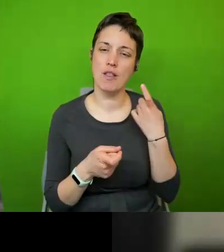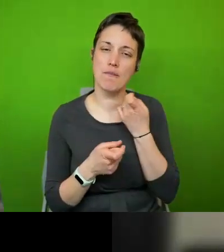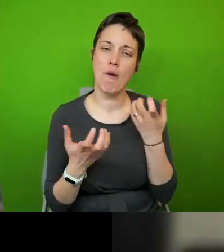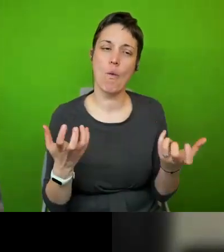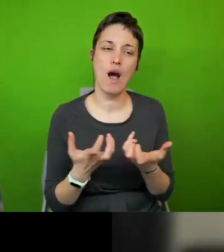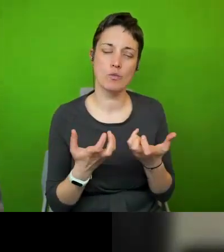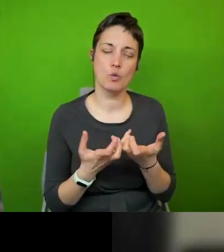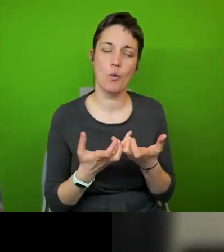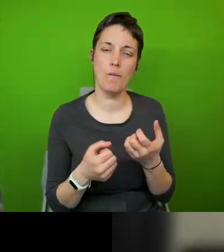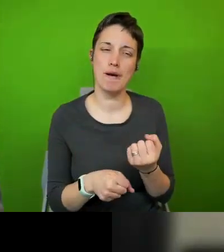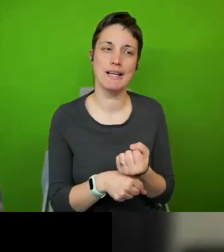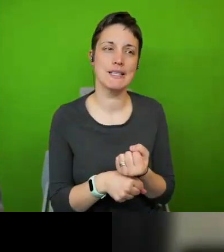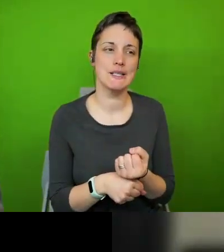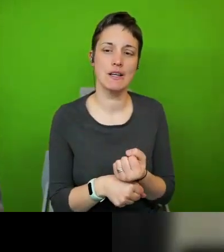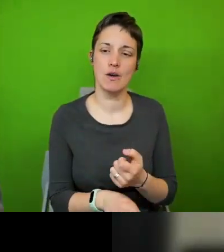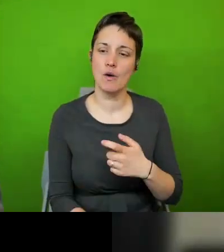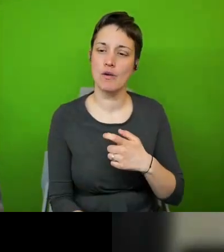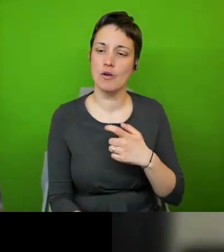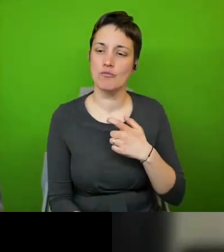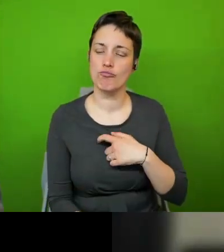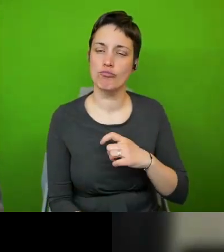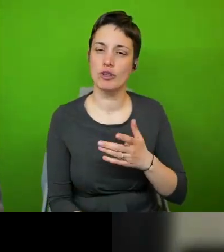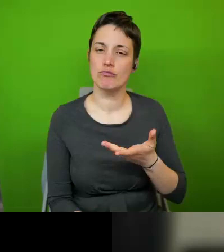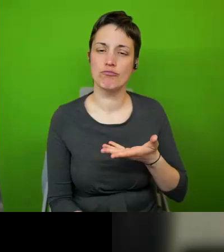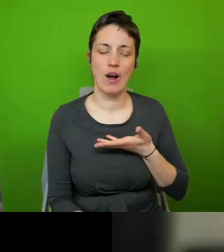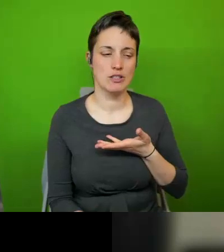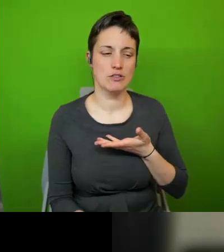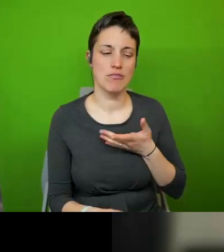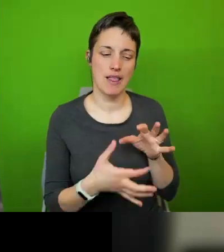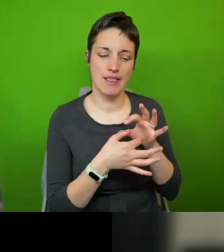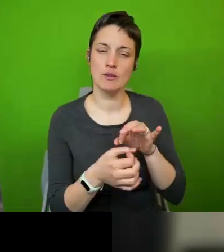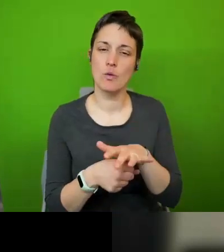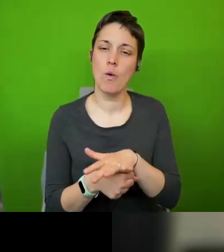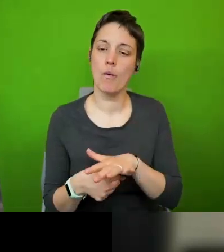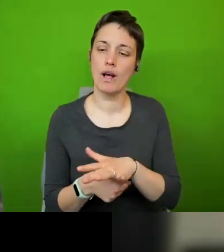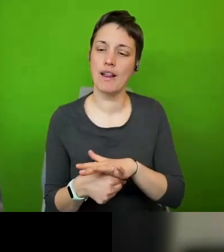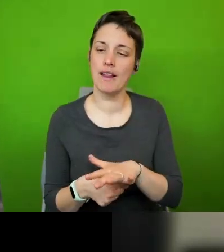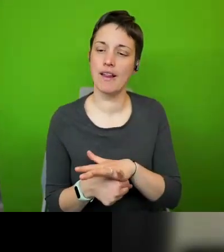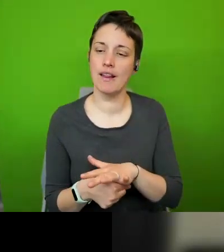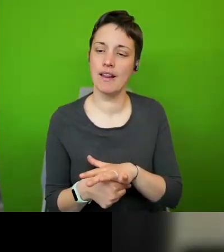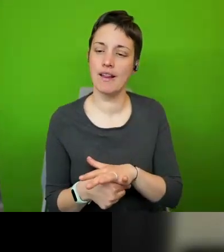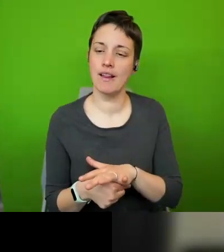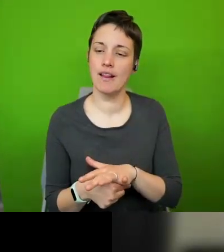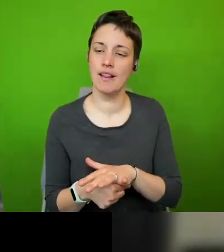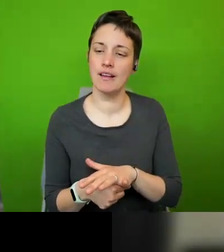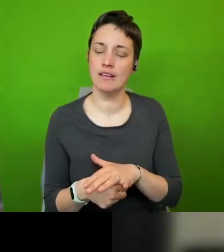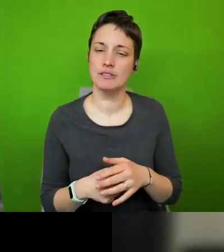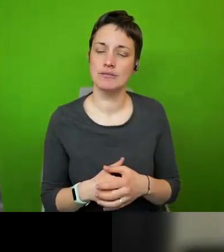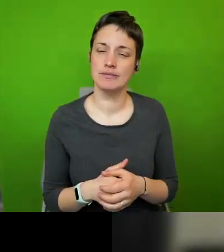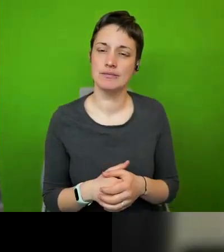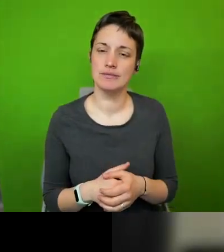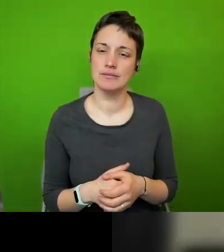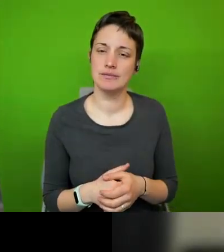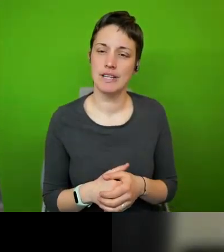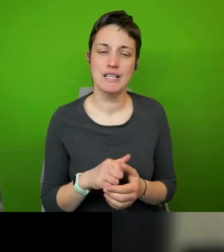make human rights uh relevant uh at a local level um so so important for us to actually feel